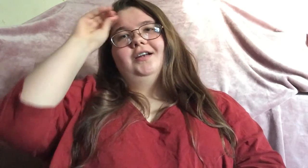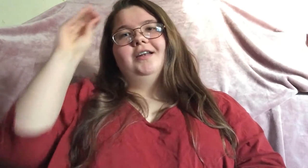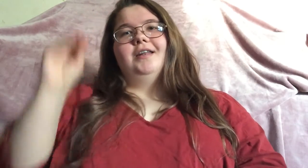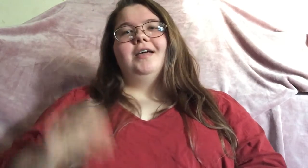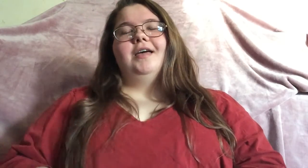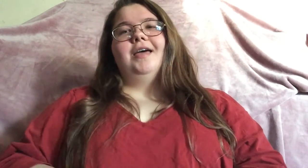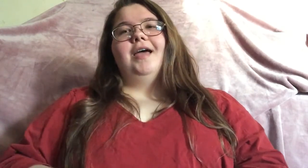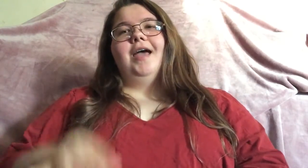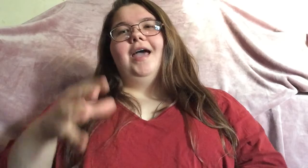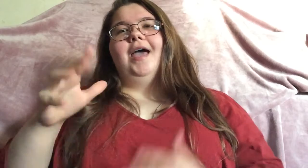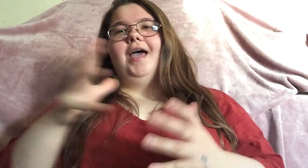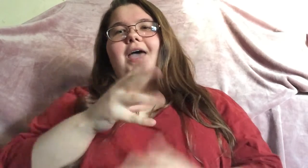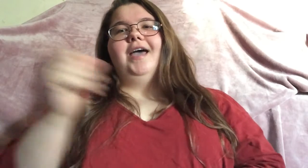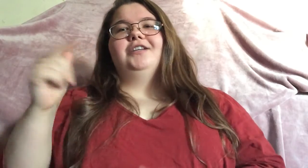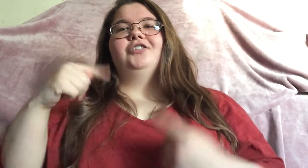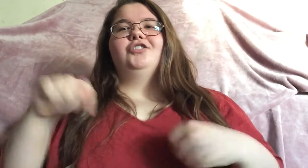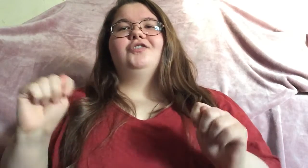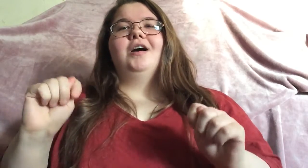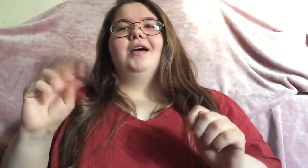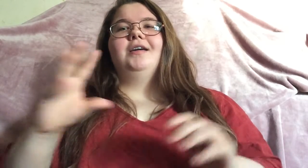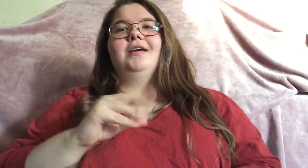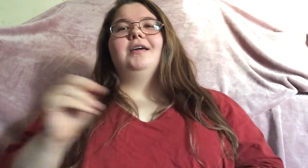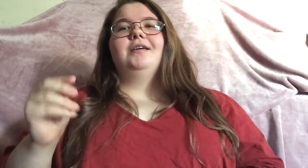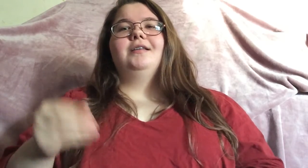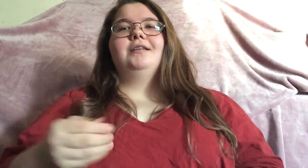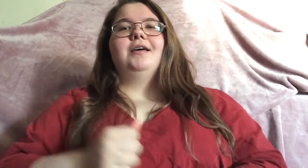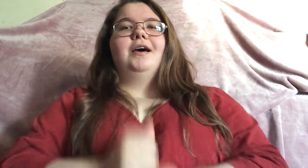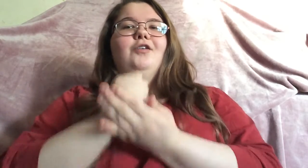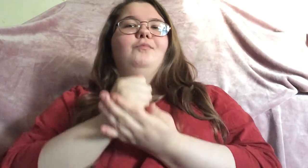and try and help.